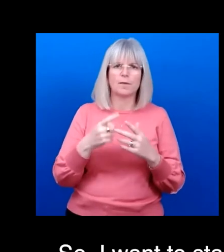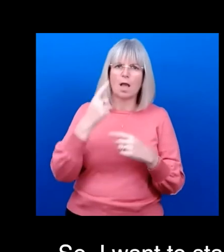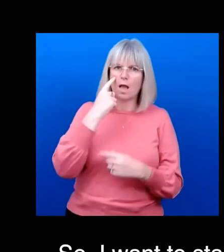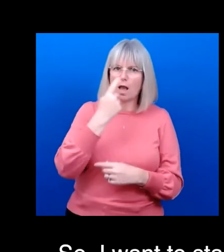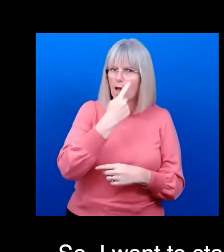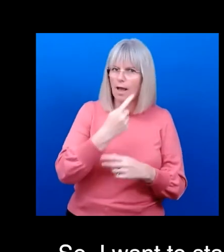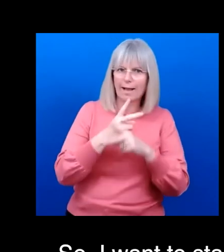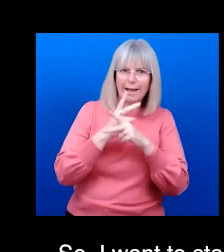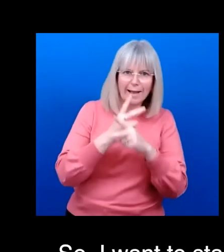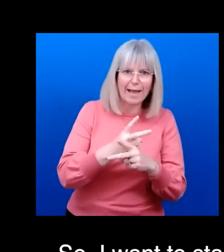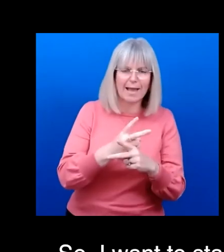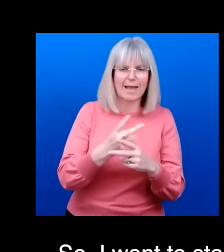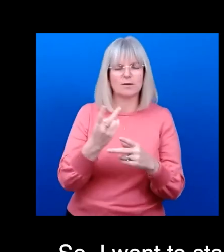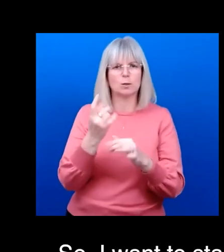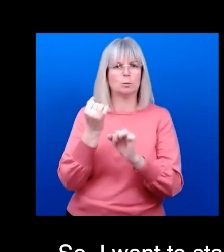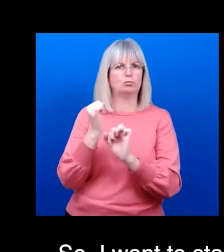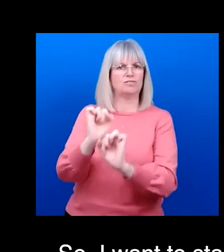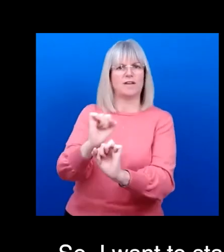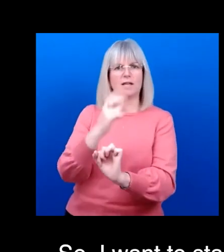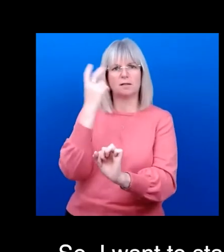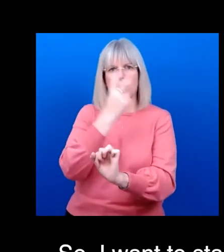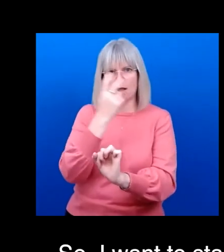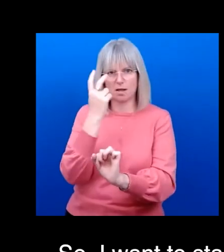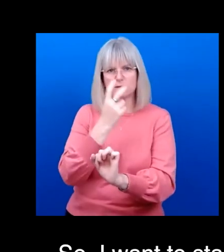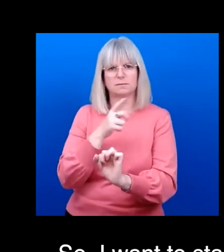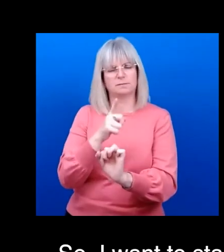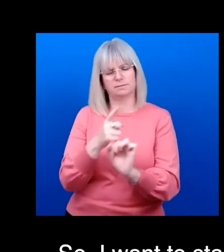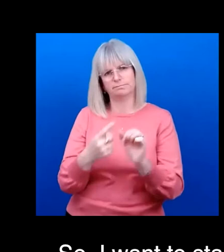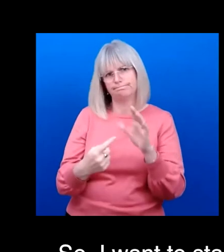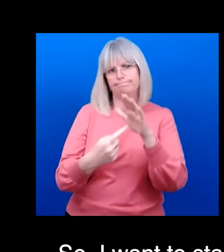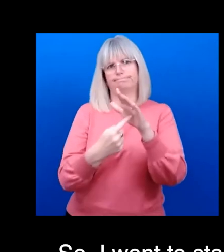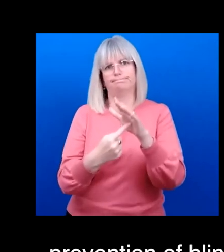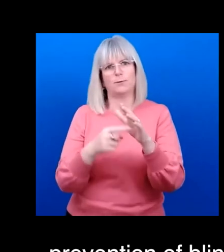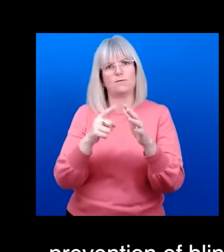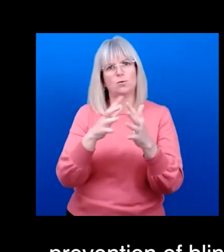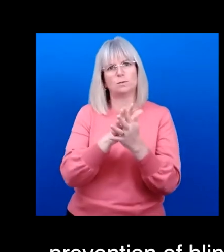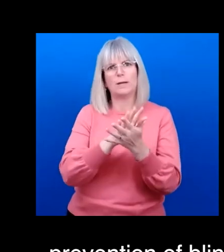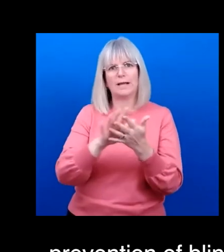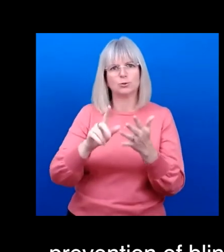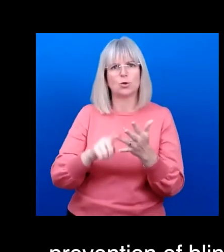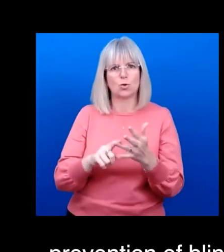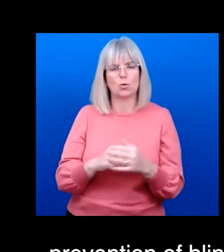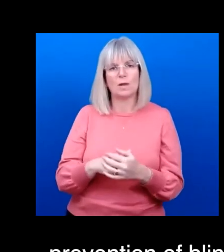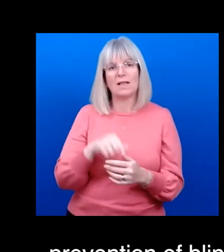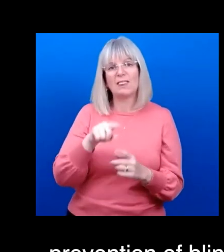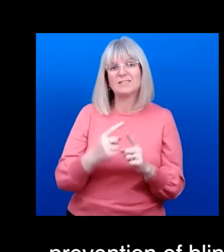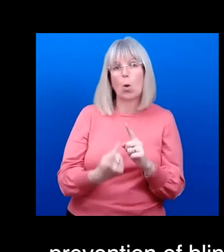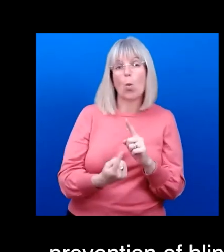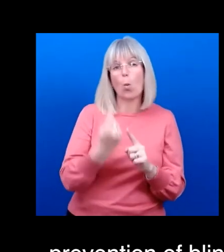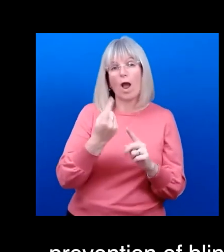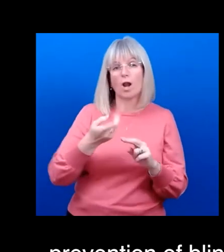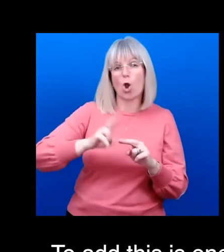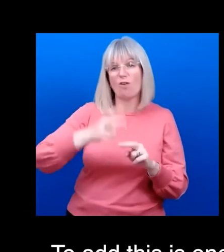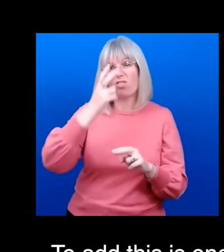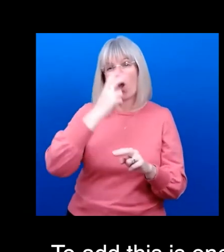blindness is core of the NCD agenda WHO and to add this is one of the oldest programs for WHO